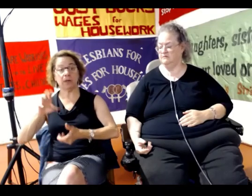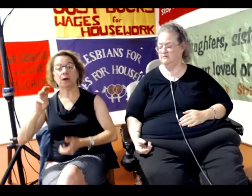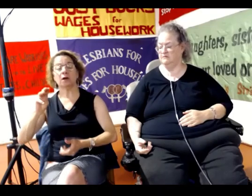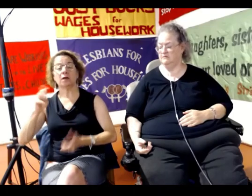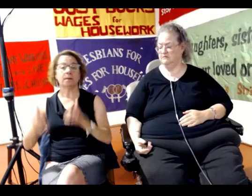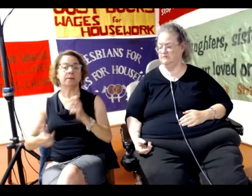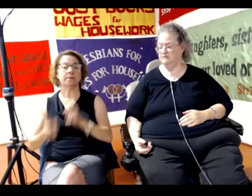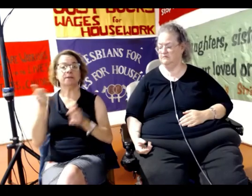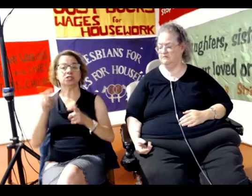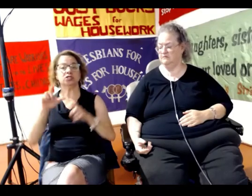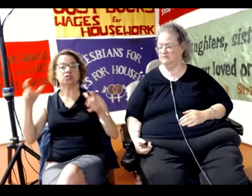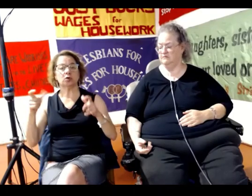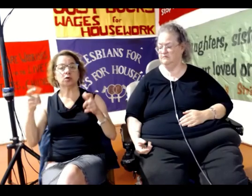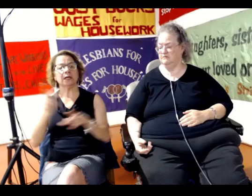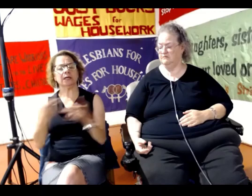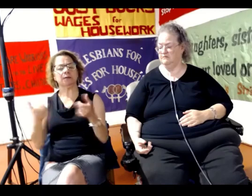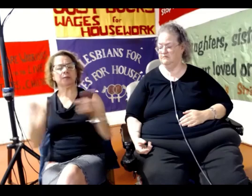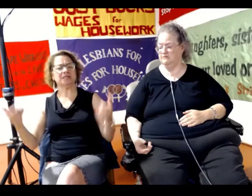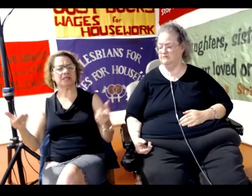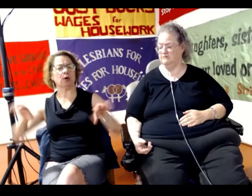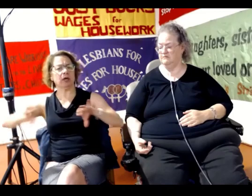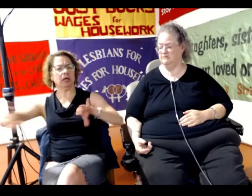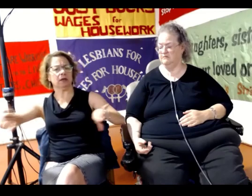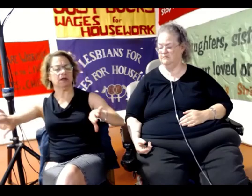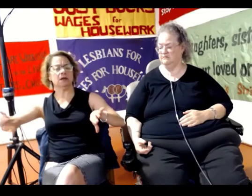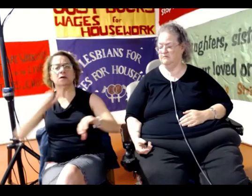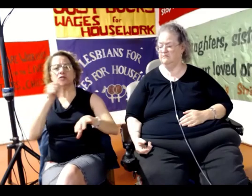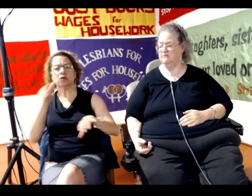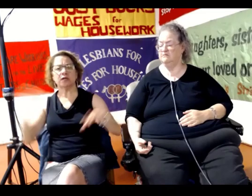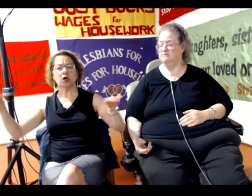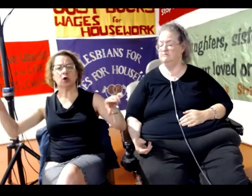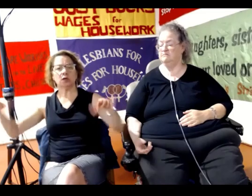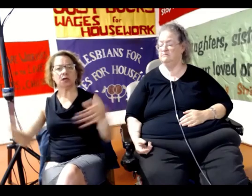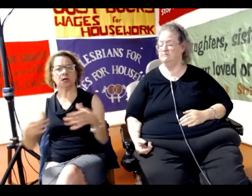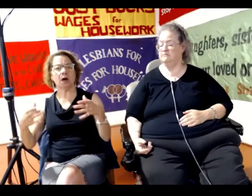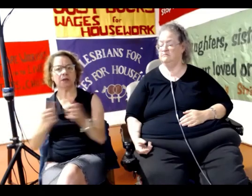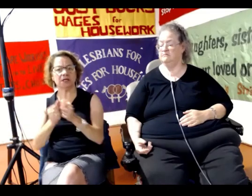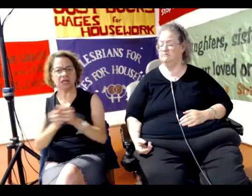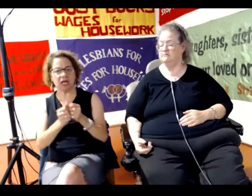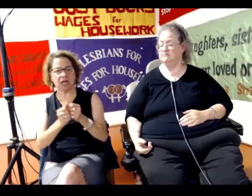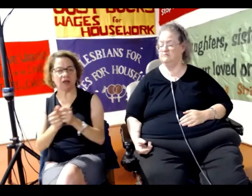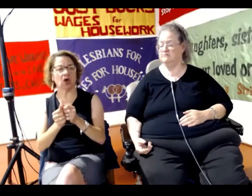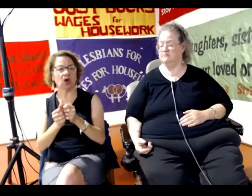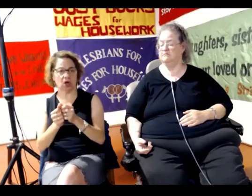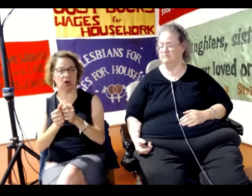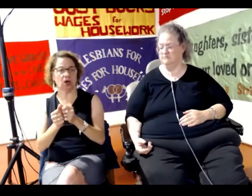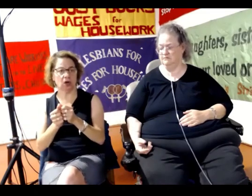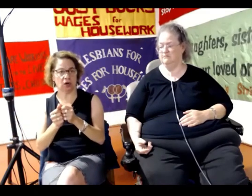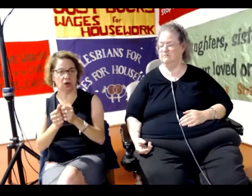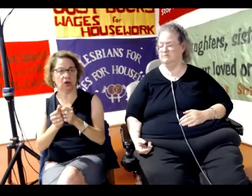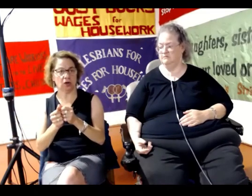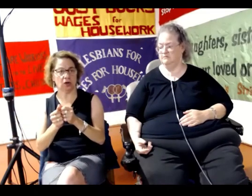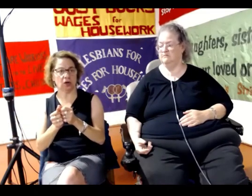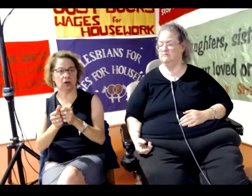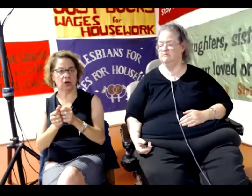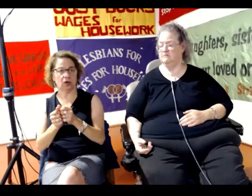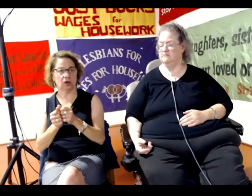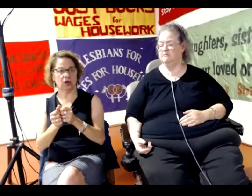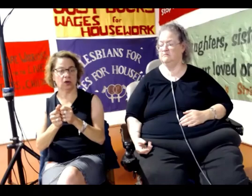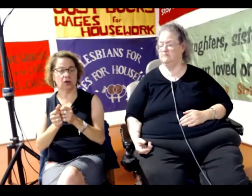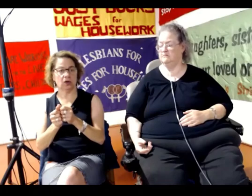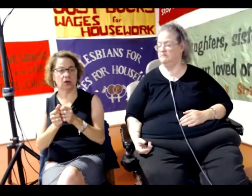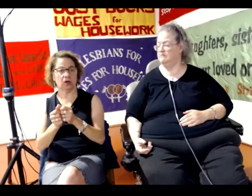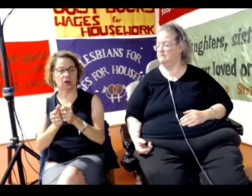separated and distracted, you know? So, they don't actually come together and chase after the